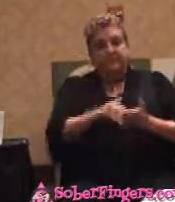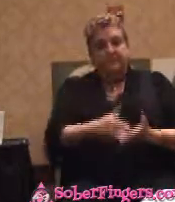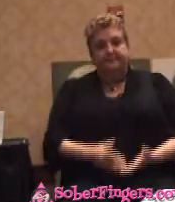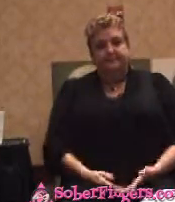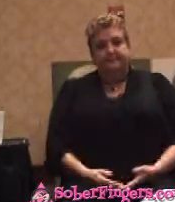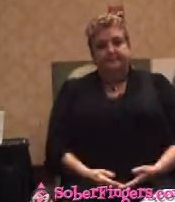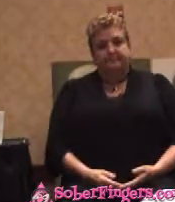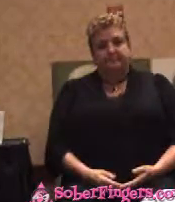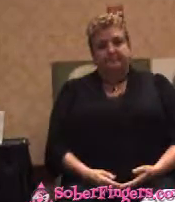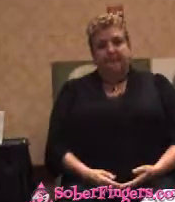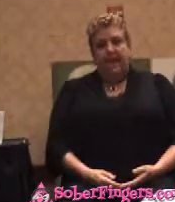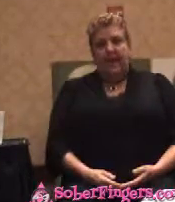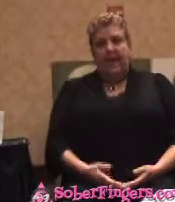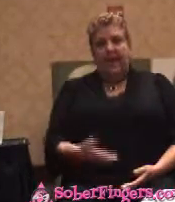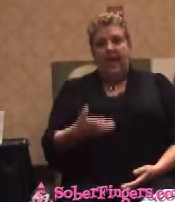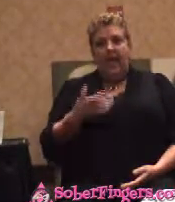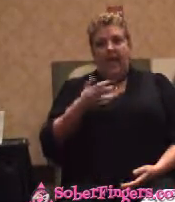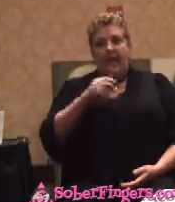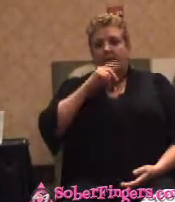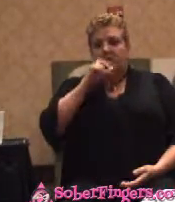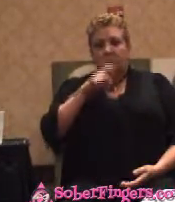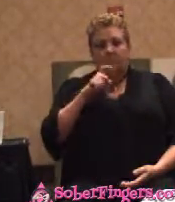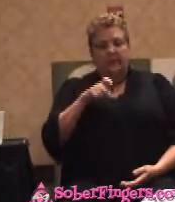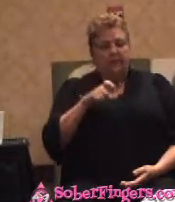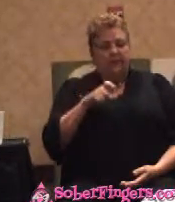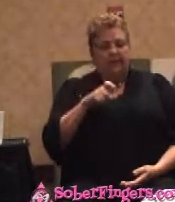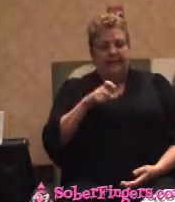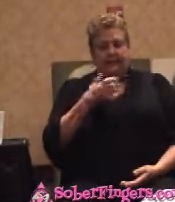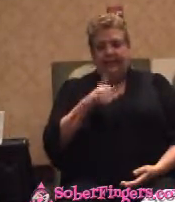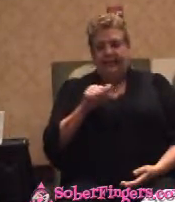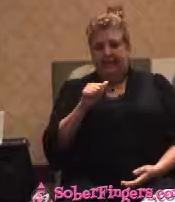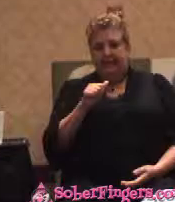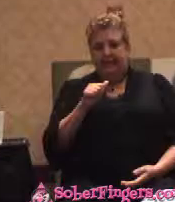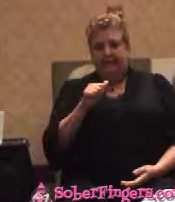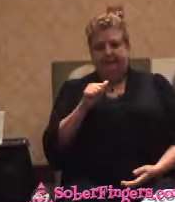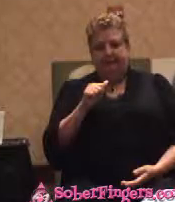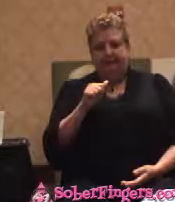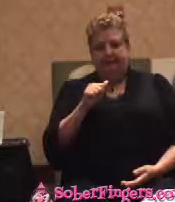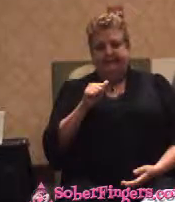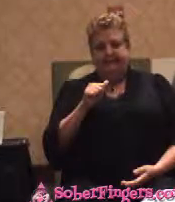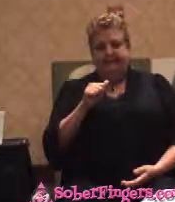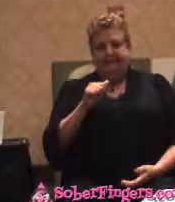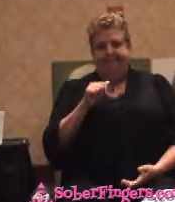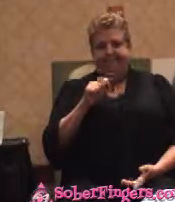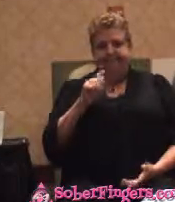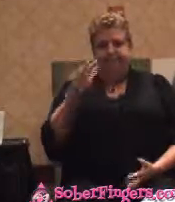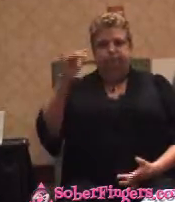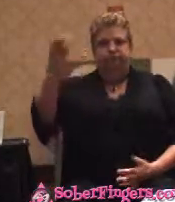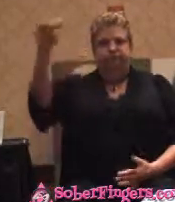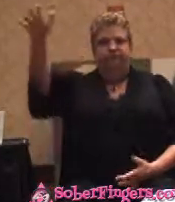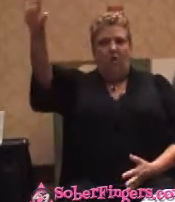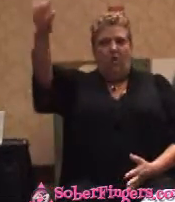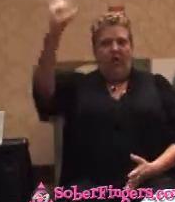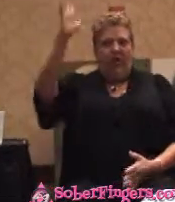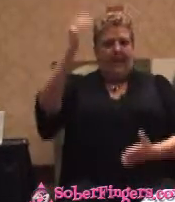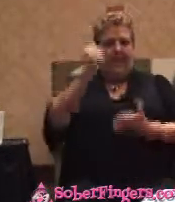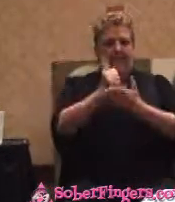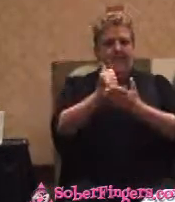And I don't need any far off spiritual help. I need some help with skin on it, like a